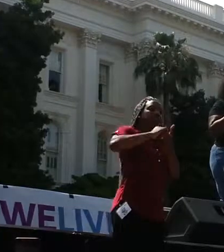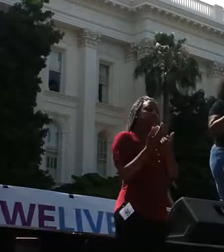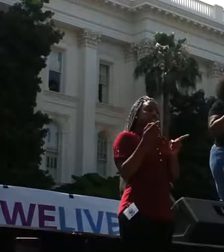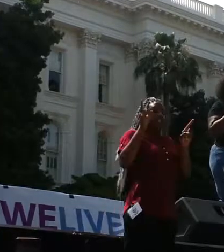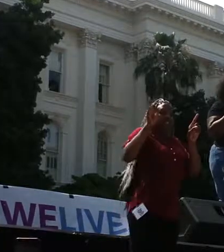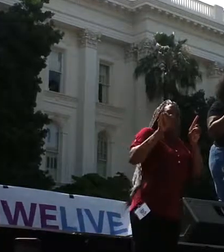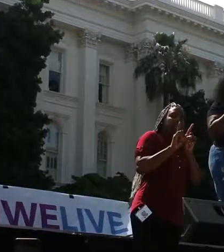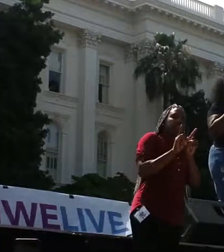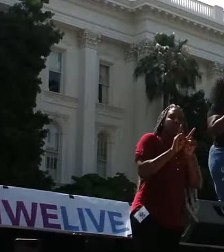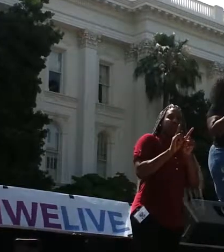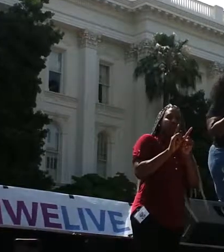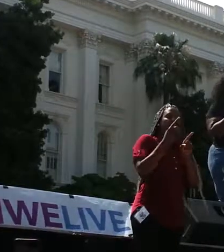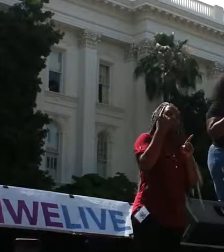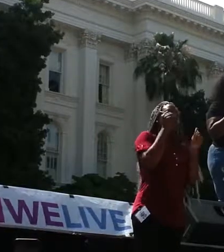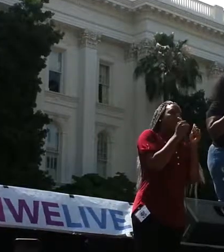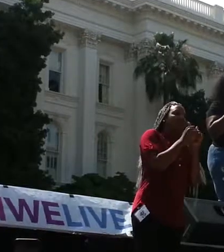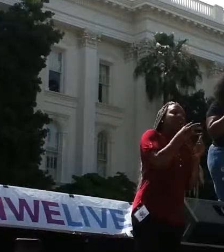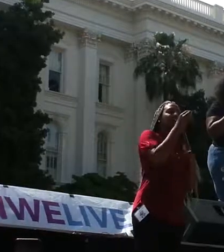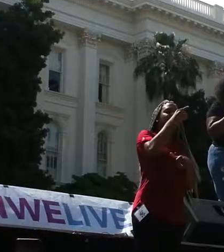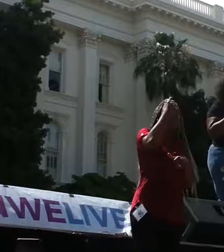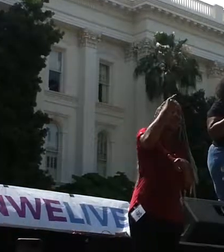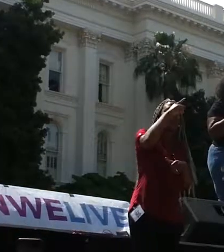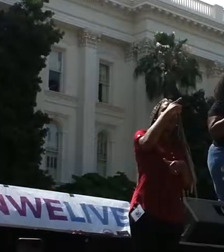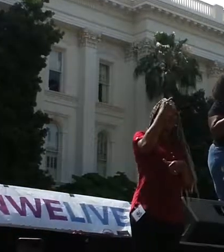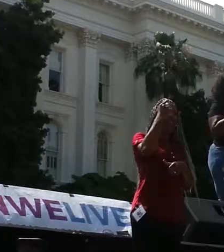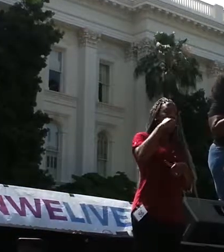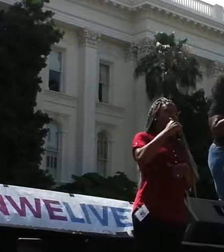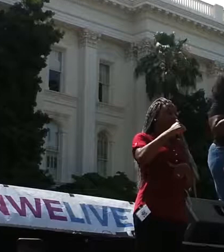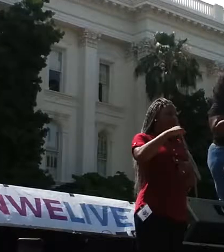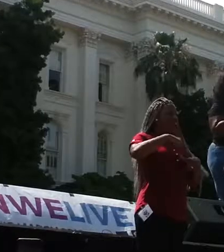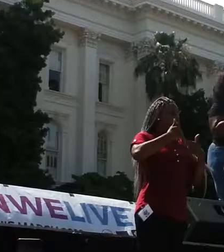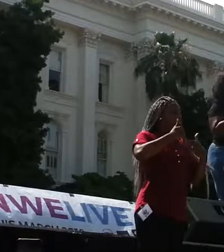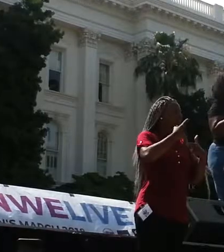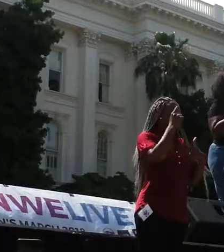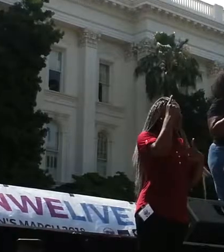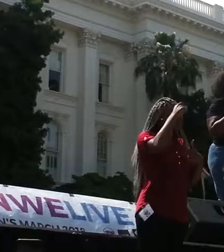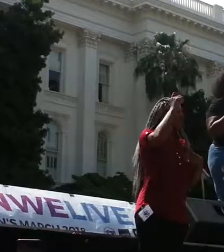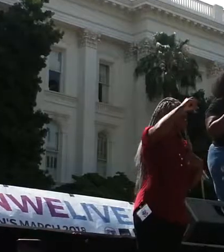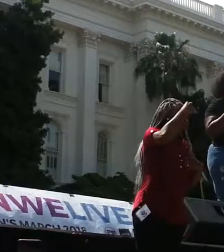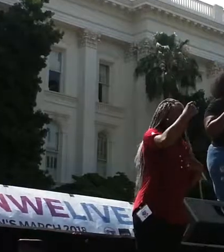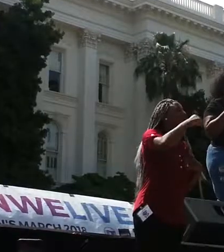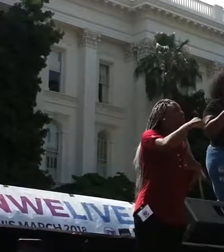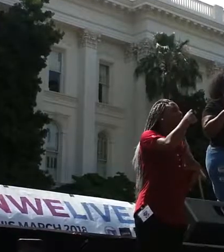with and for black lives and for the need of black liberation. Listen,